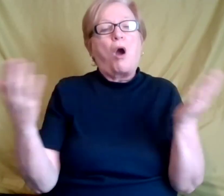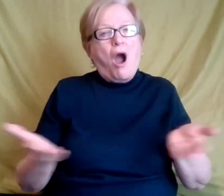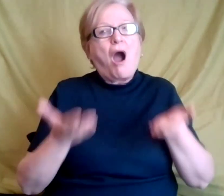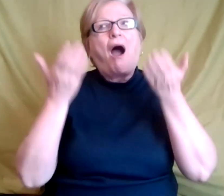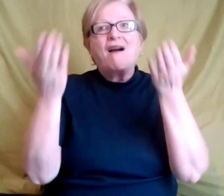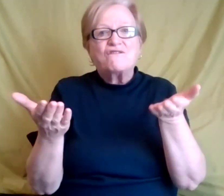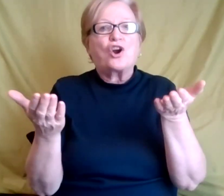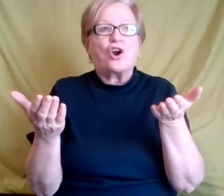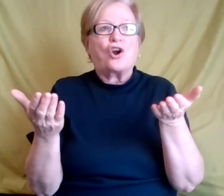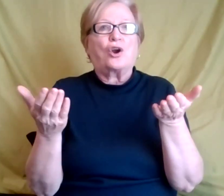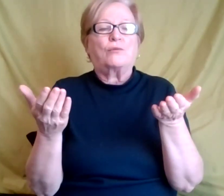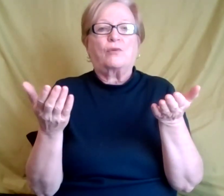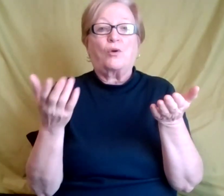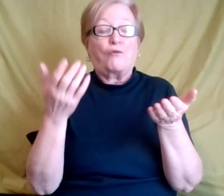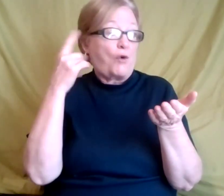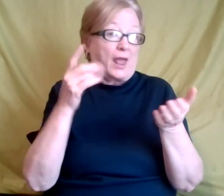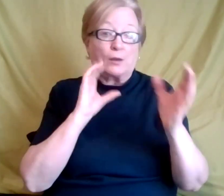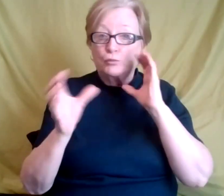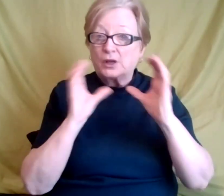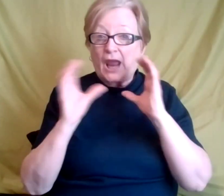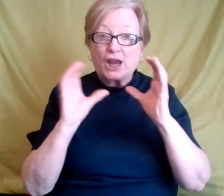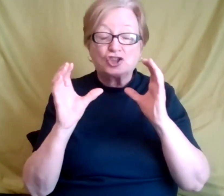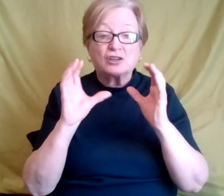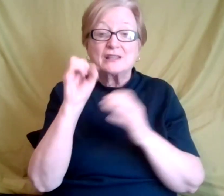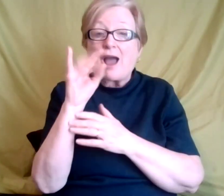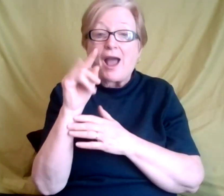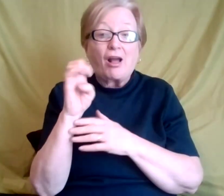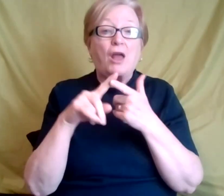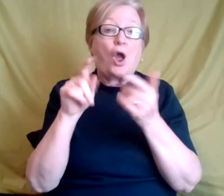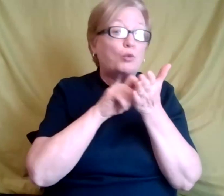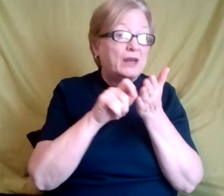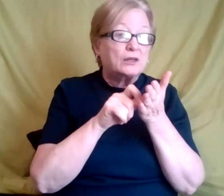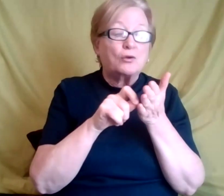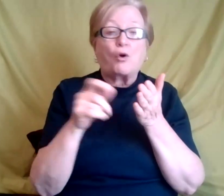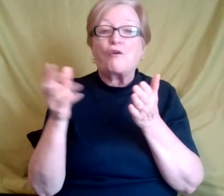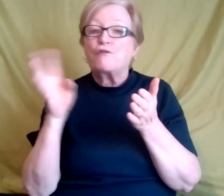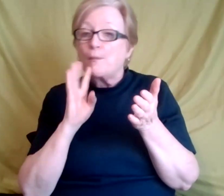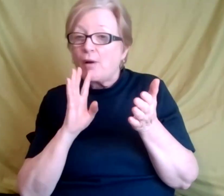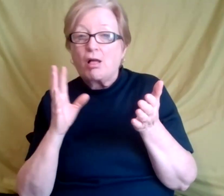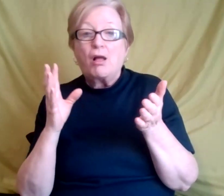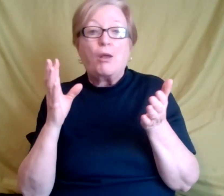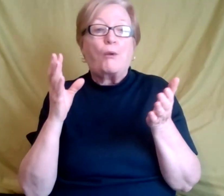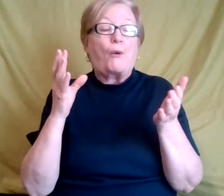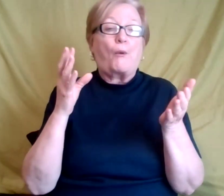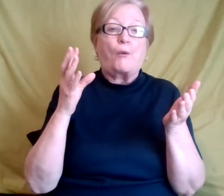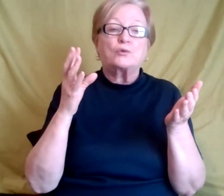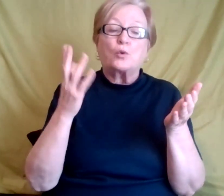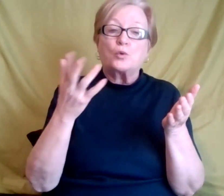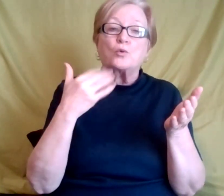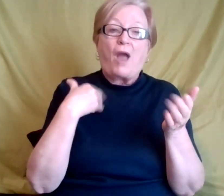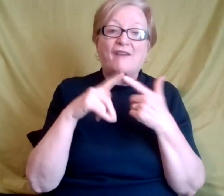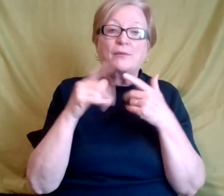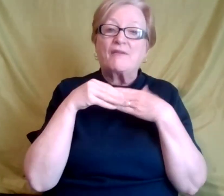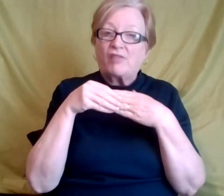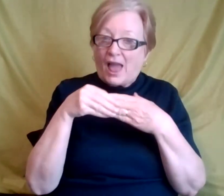uh, when it comes to communication styles, whether it's written verbal, um, you know, so you have to be flexible